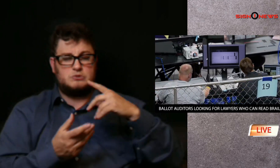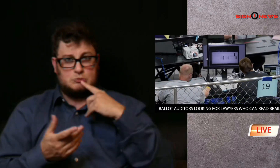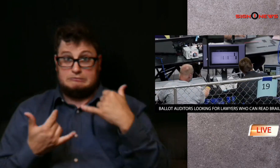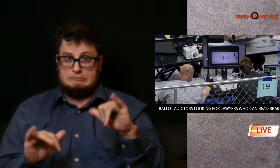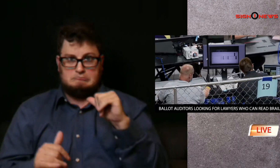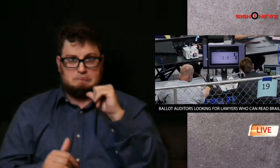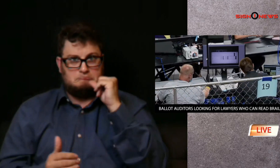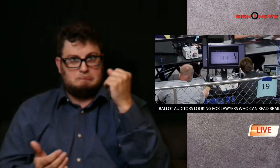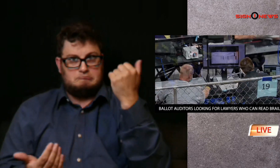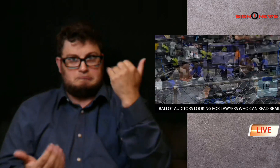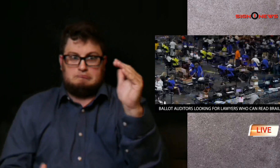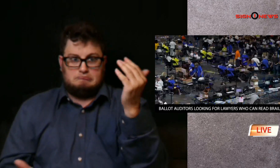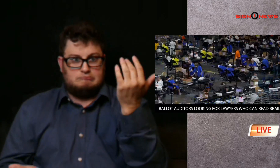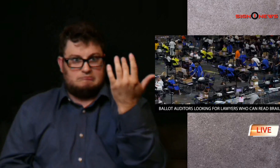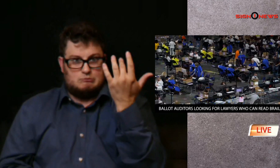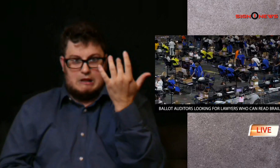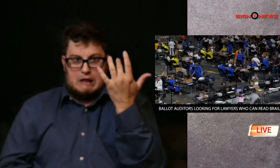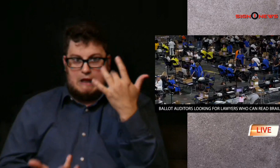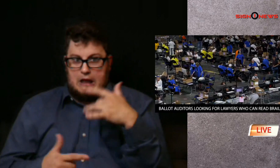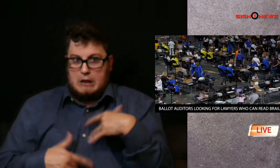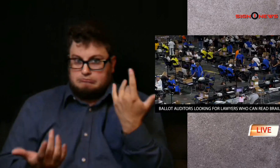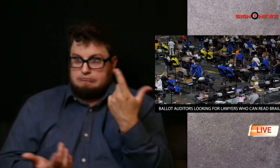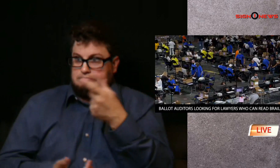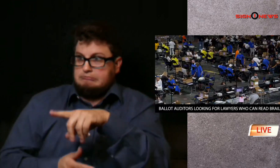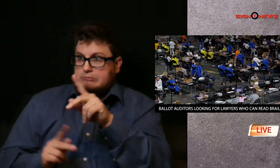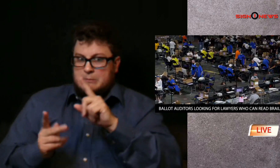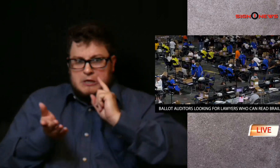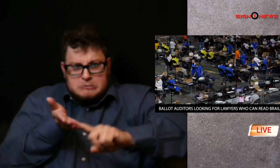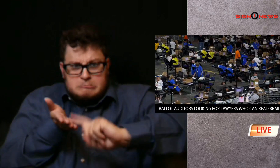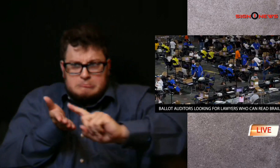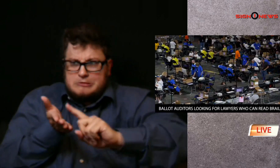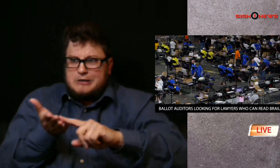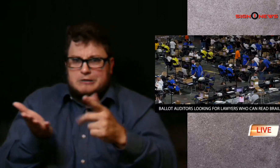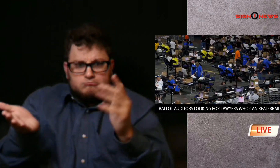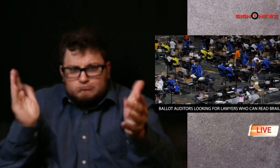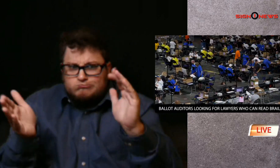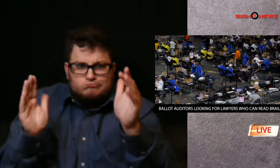officials with maricopa county say they still don't know what the auditors are looking for